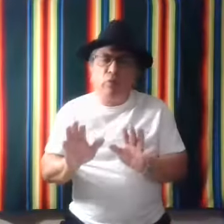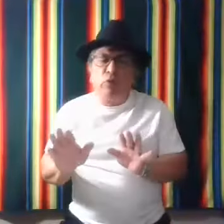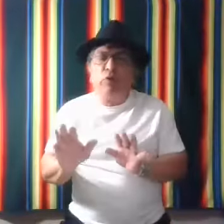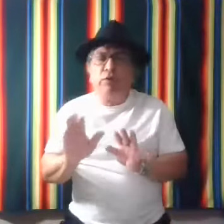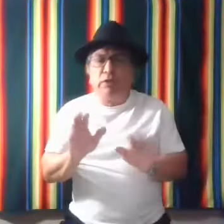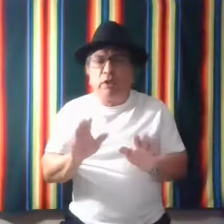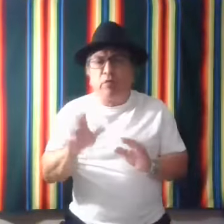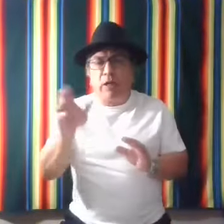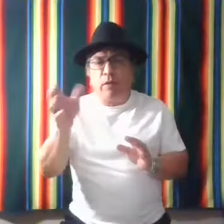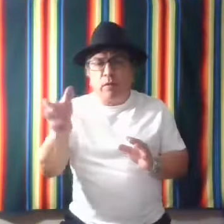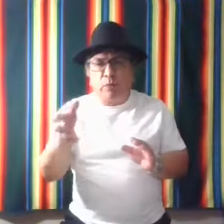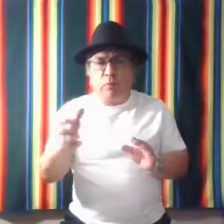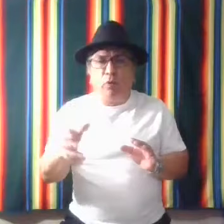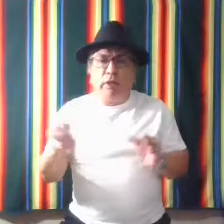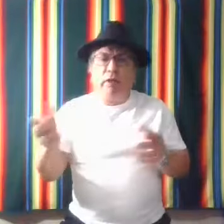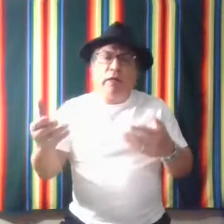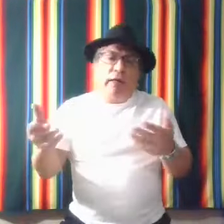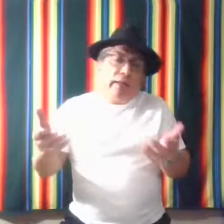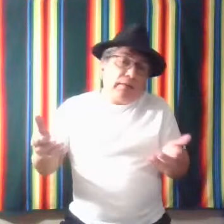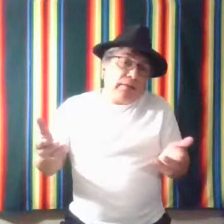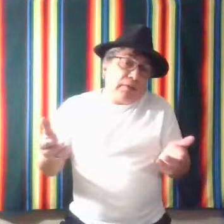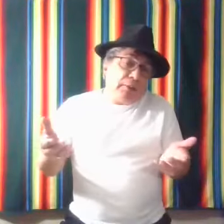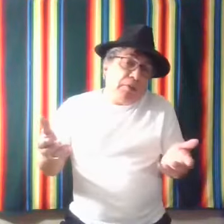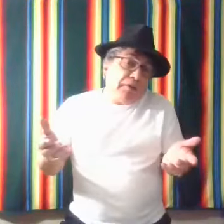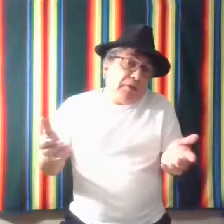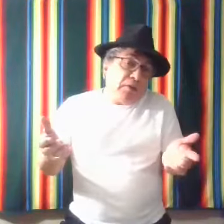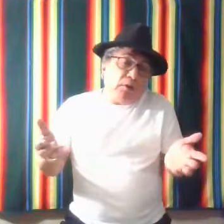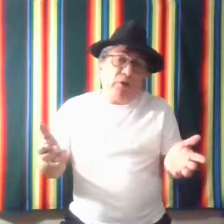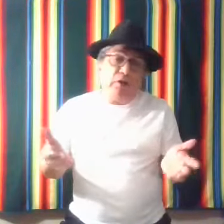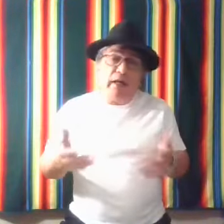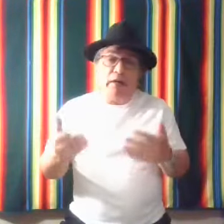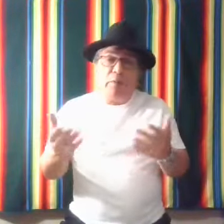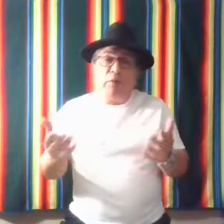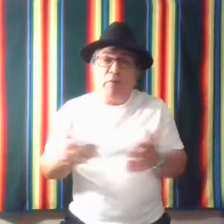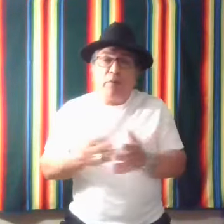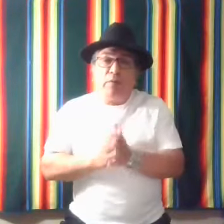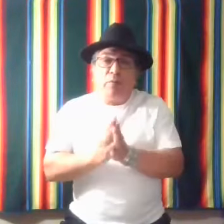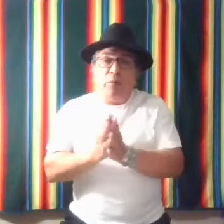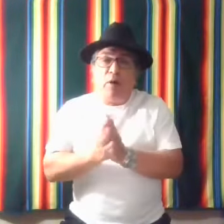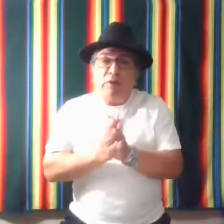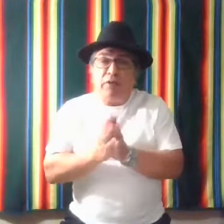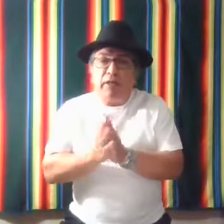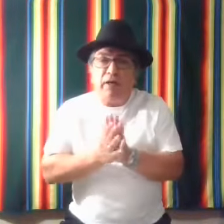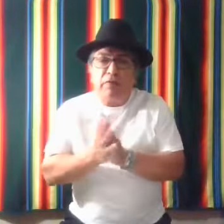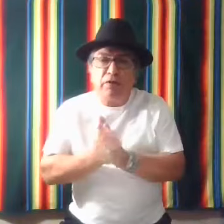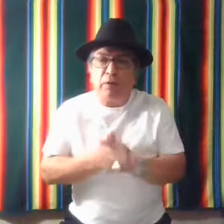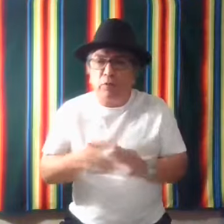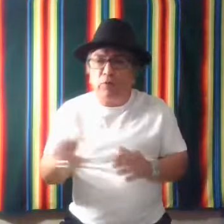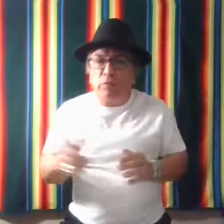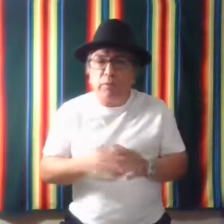rules and stuff about, but pointing and some of it still goes on today. remember my mom used to get after and say, well, don't be